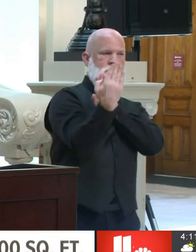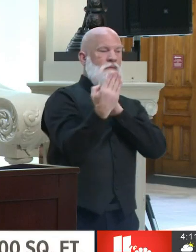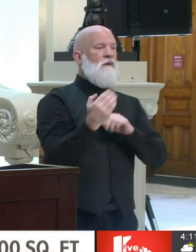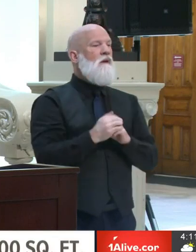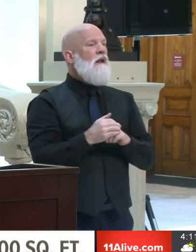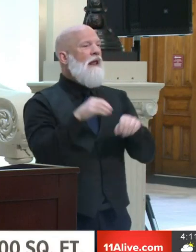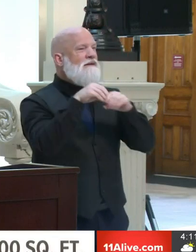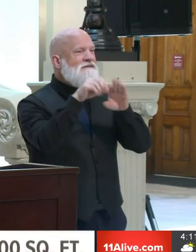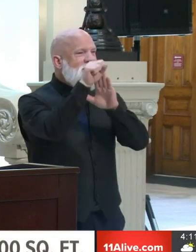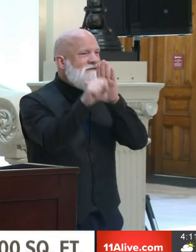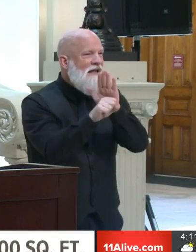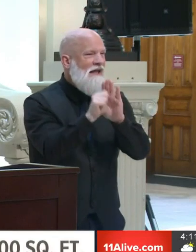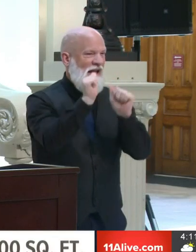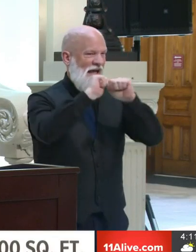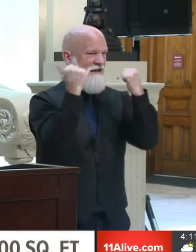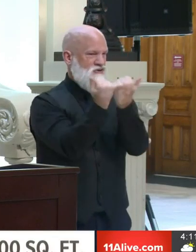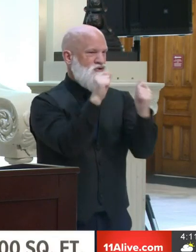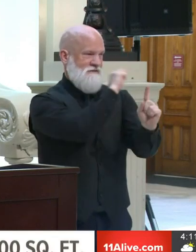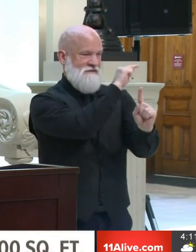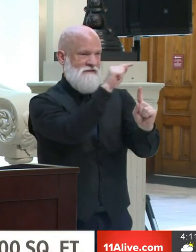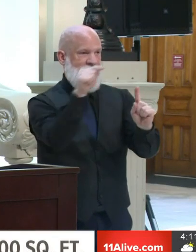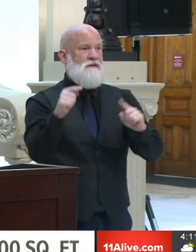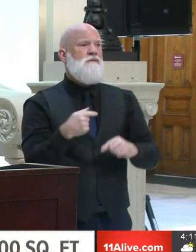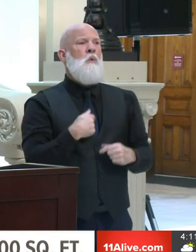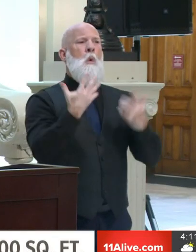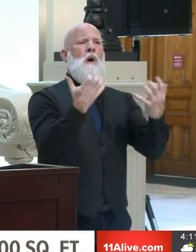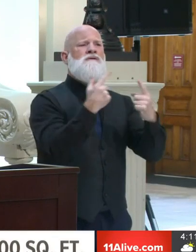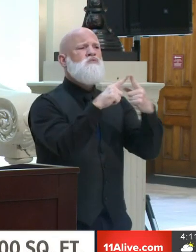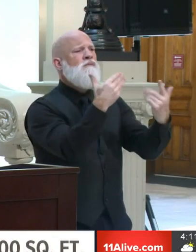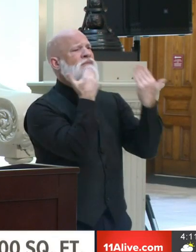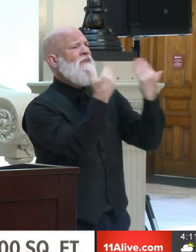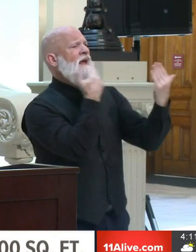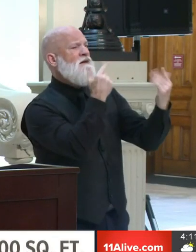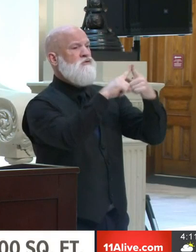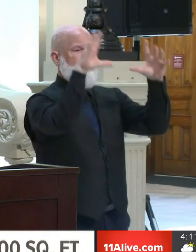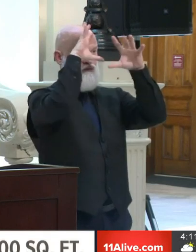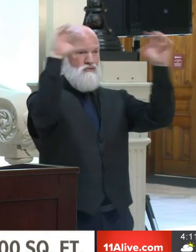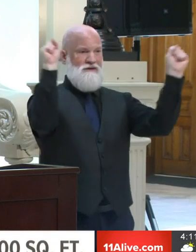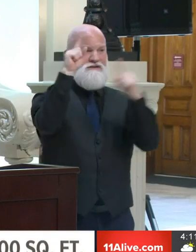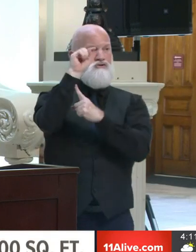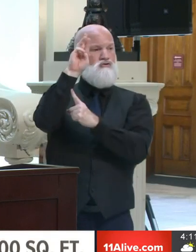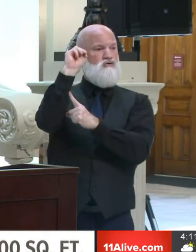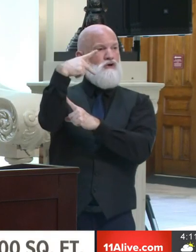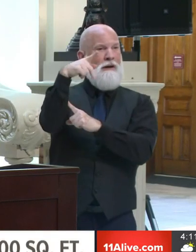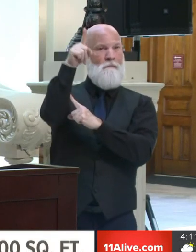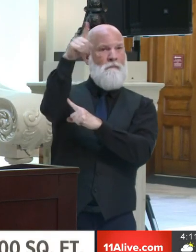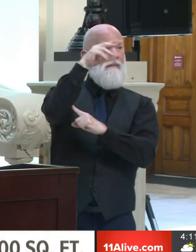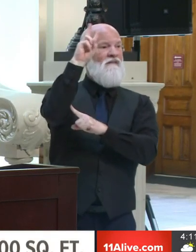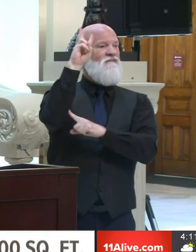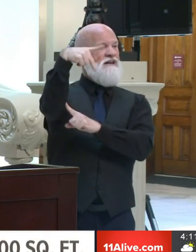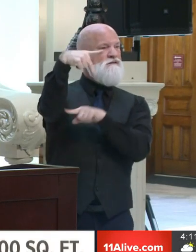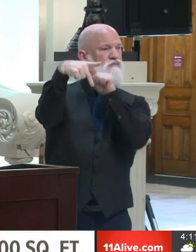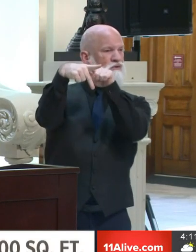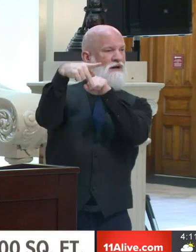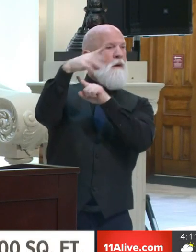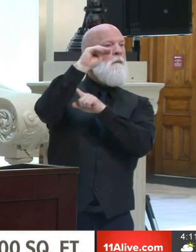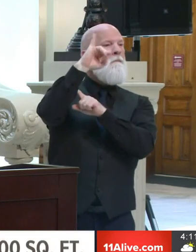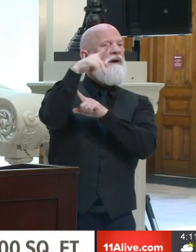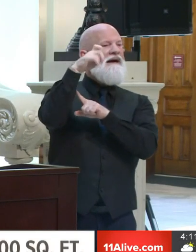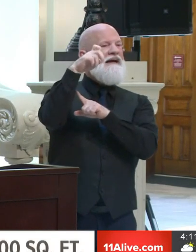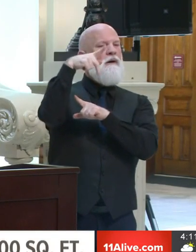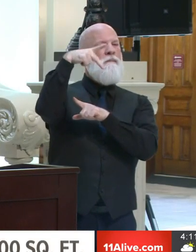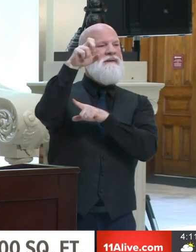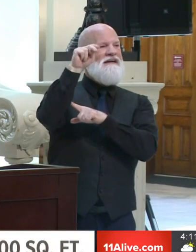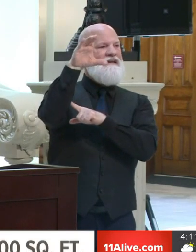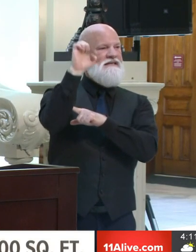I'm very thankful to President Trump, Vice President Pence, the coronavirus task force for their leadership as we